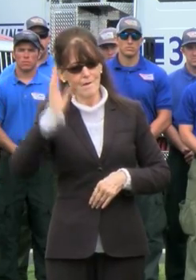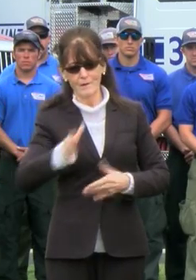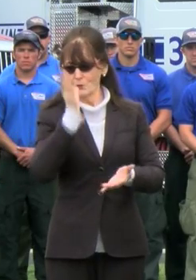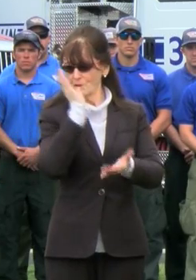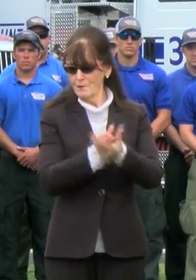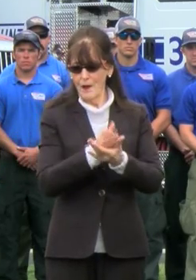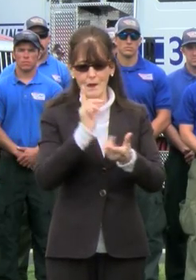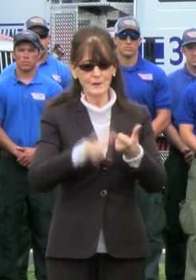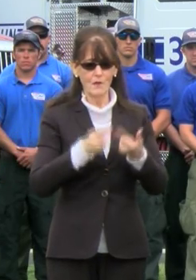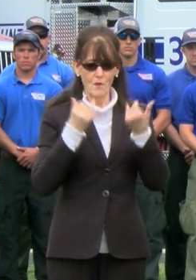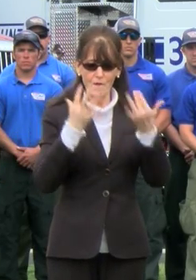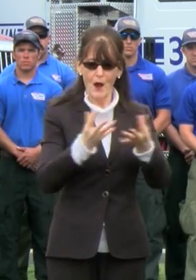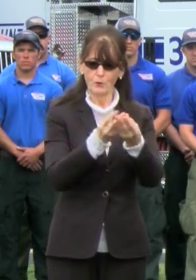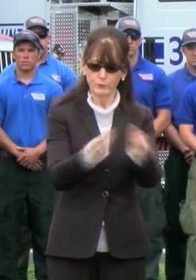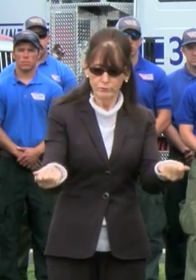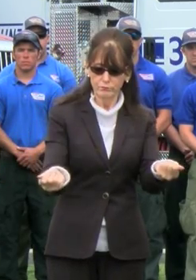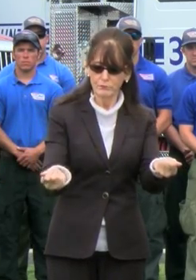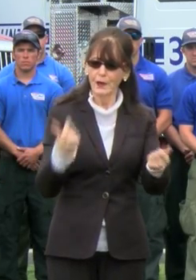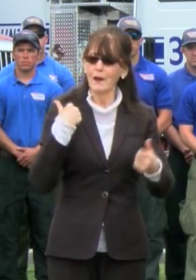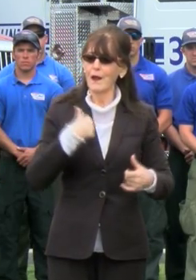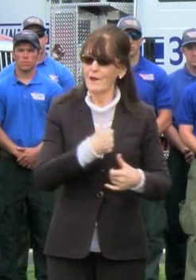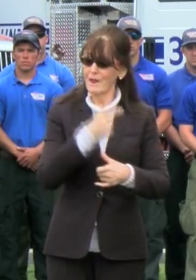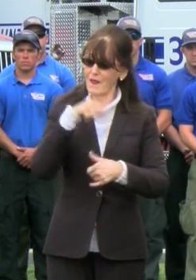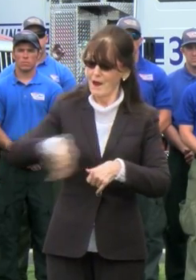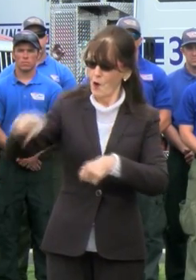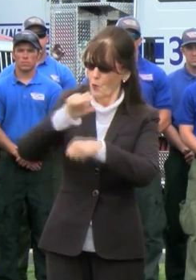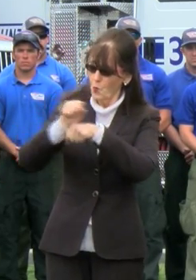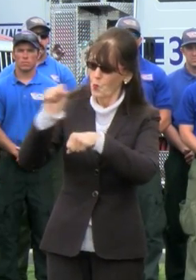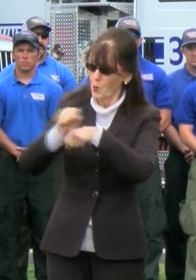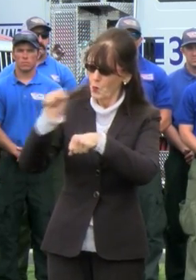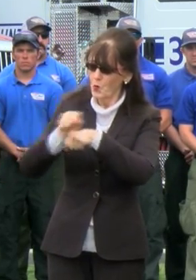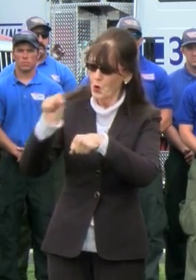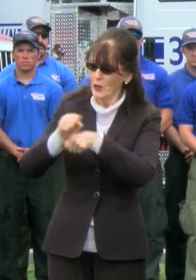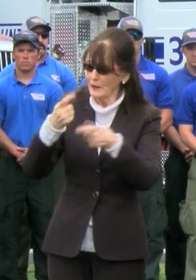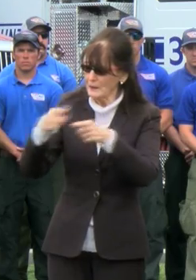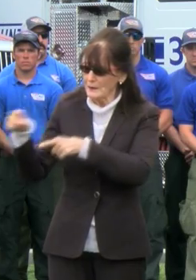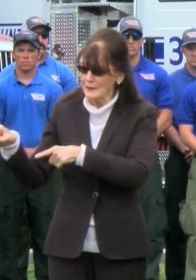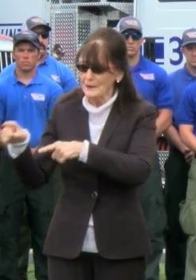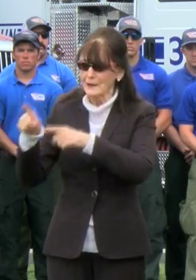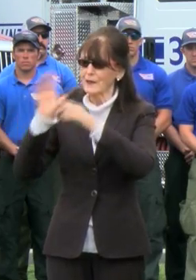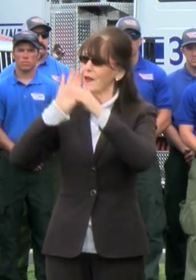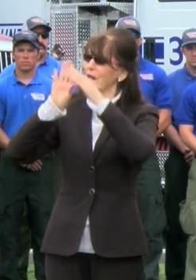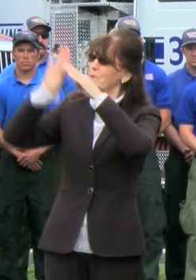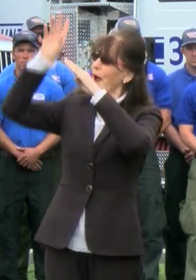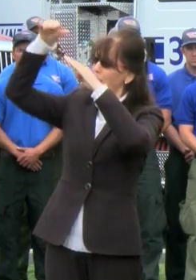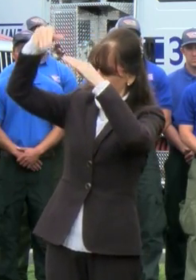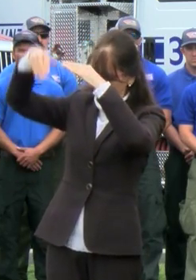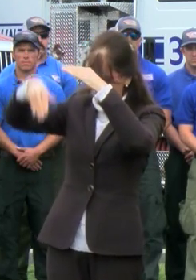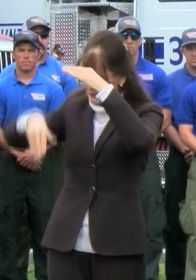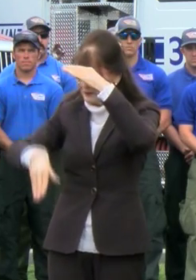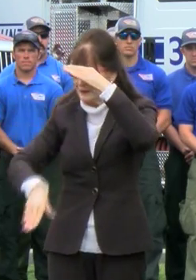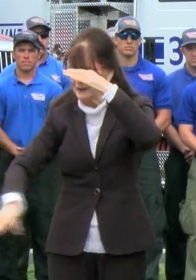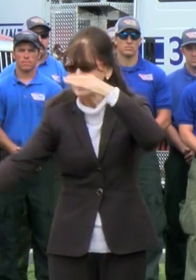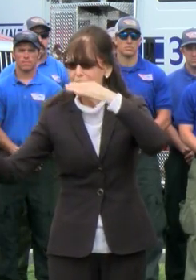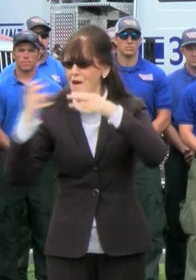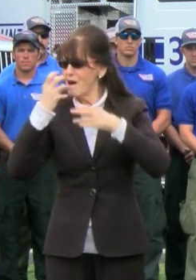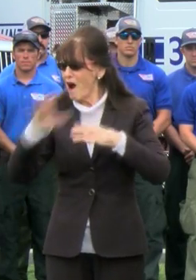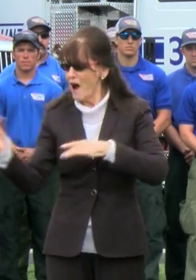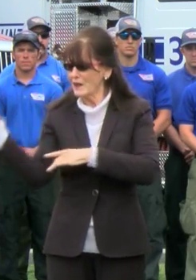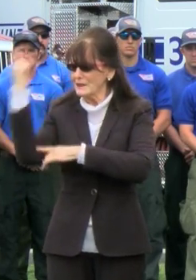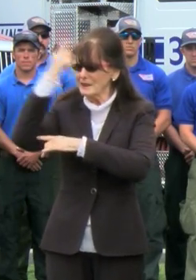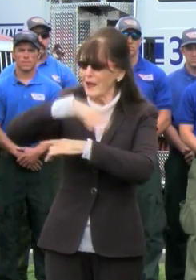out. And they work in conditions, steep rugged terrain, hot daytime